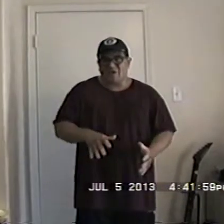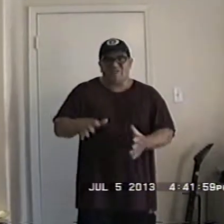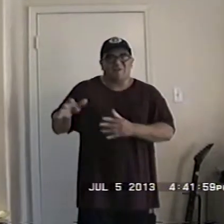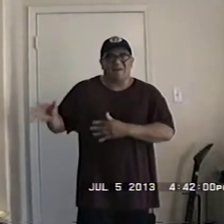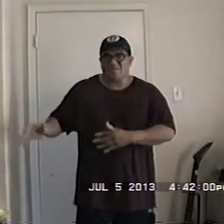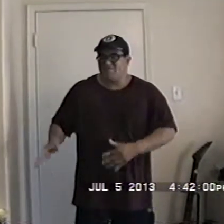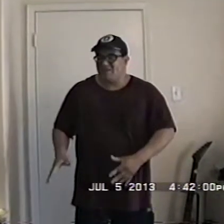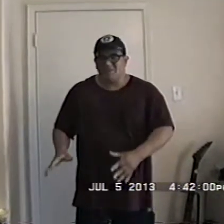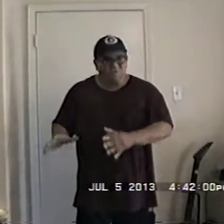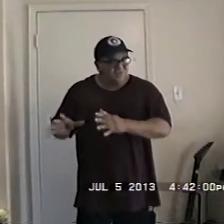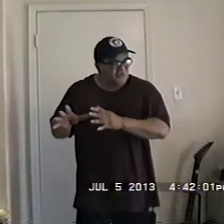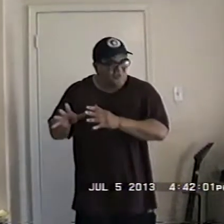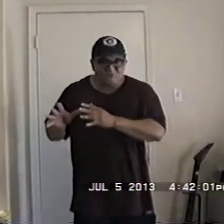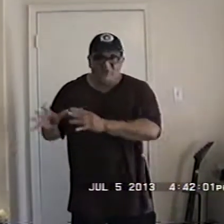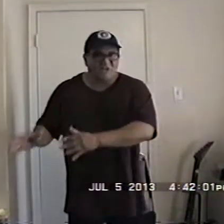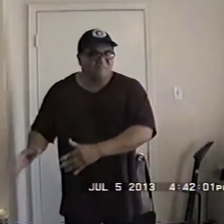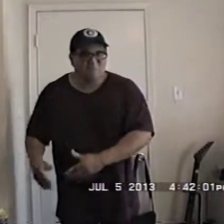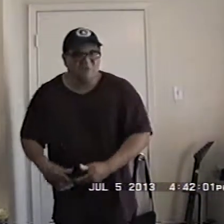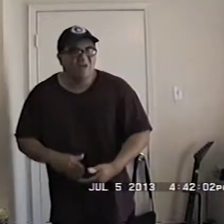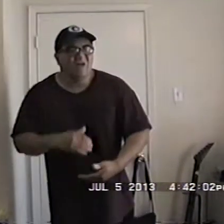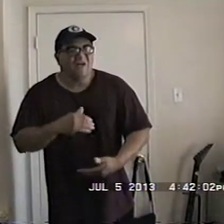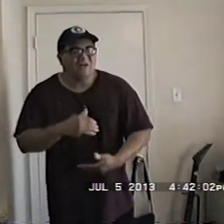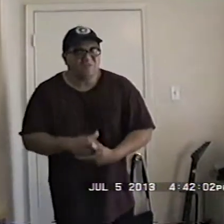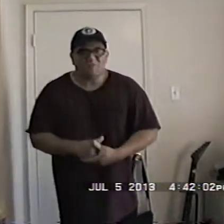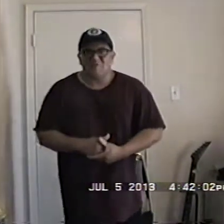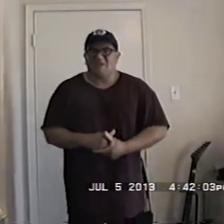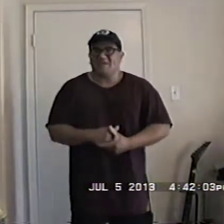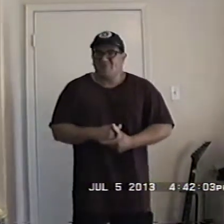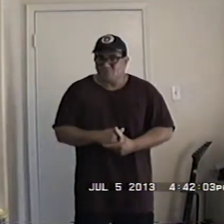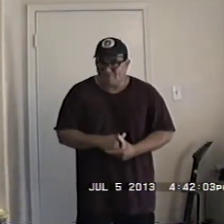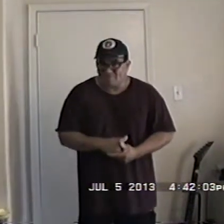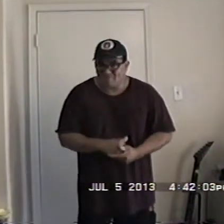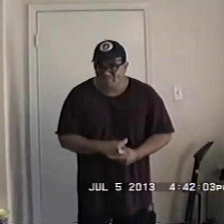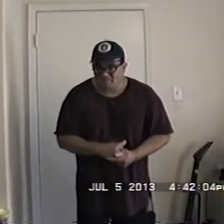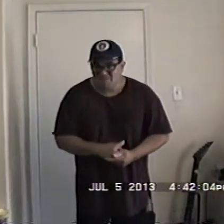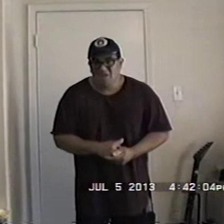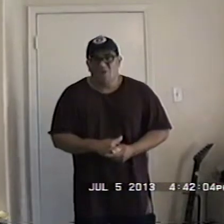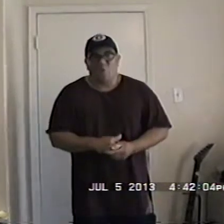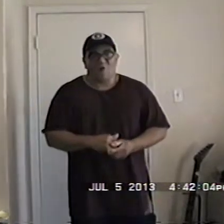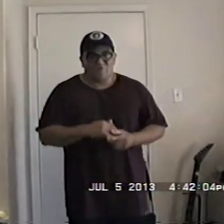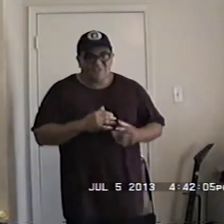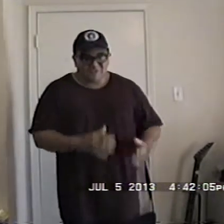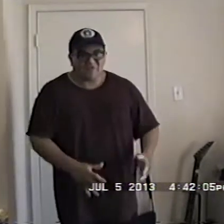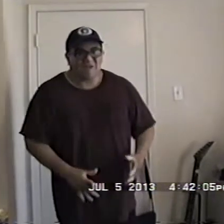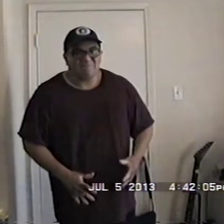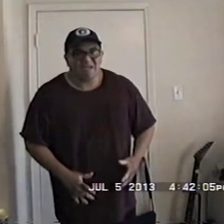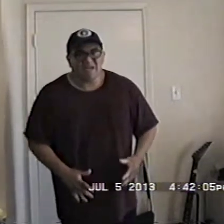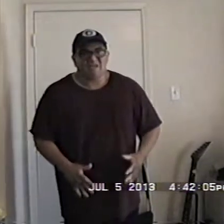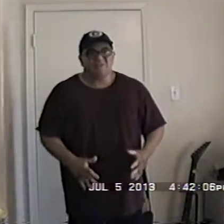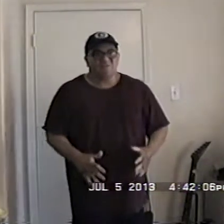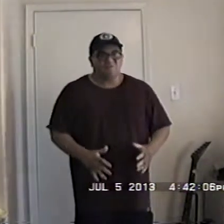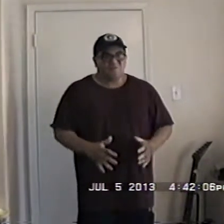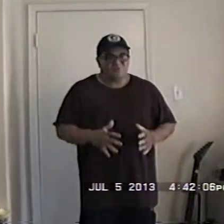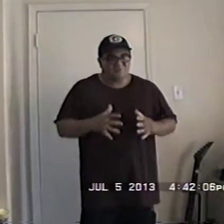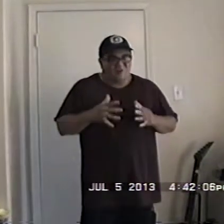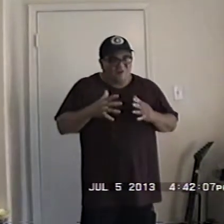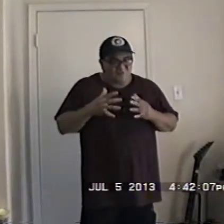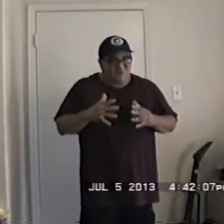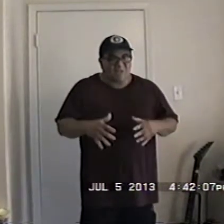in healthcare management you go to a hospital it is more like an internship while you're getting your MBA you're are you are going